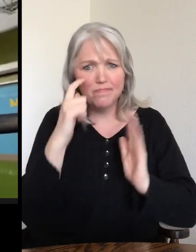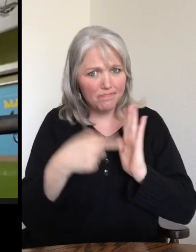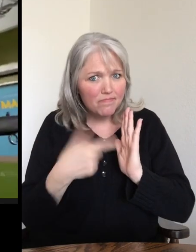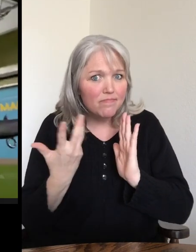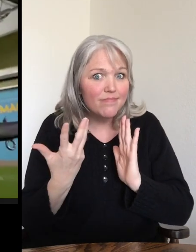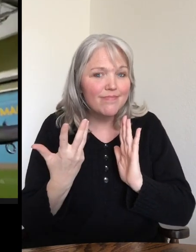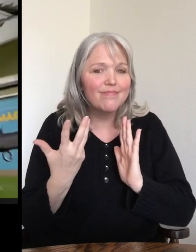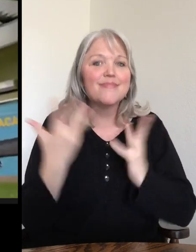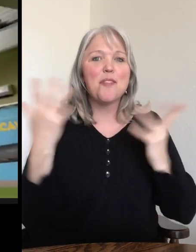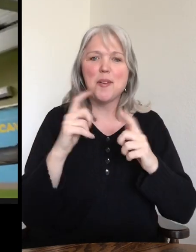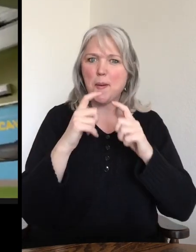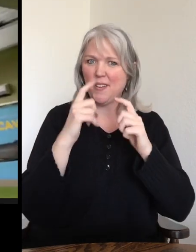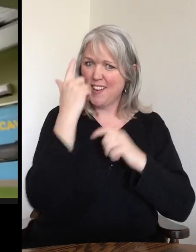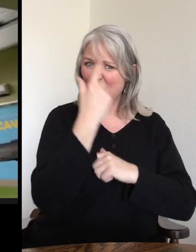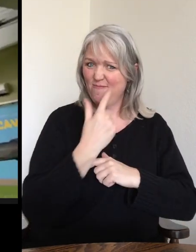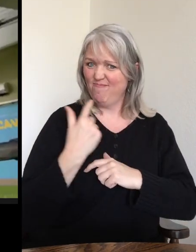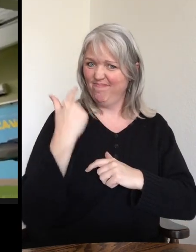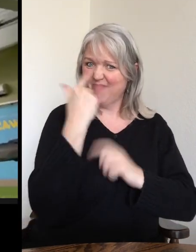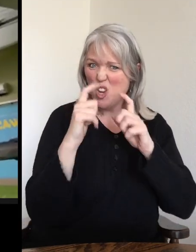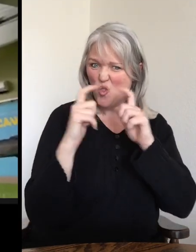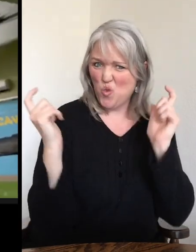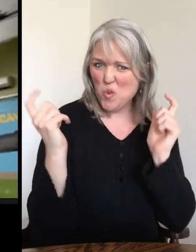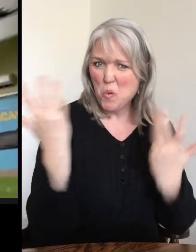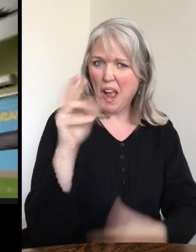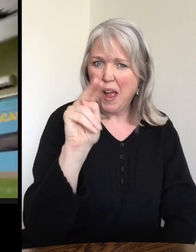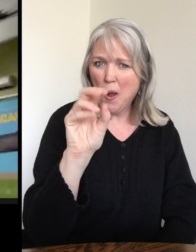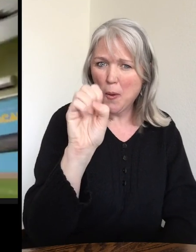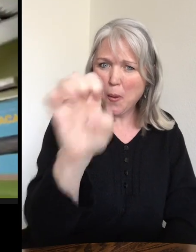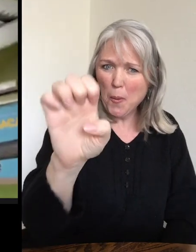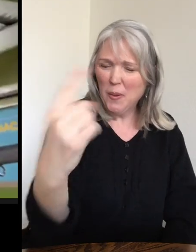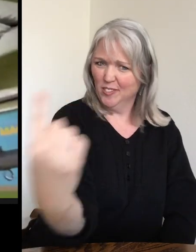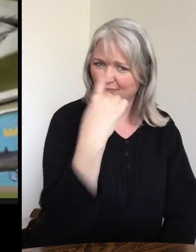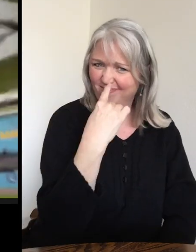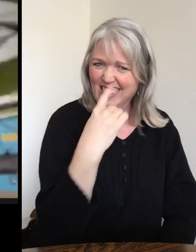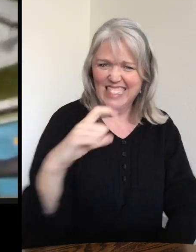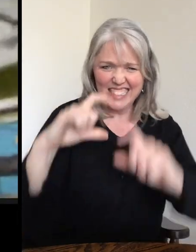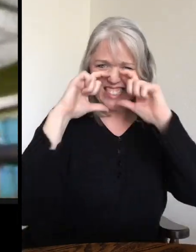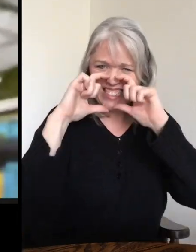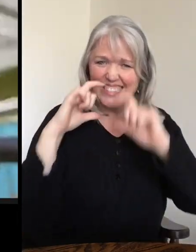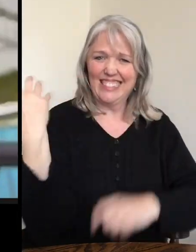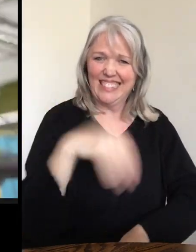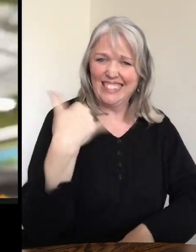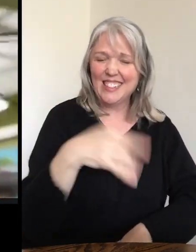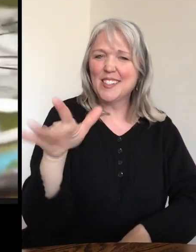something very big on the front end of his face is his nose. He has a really good sense of smell.